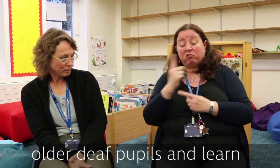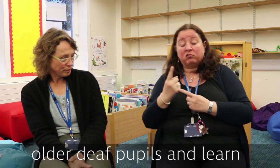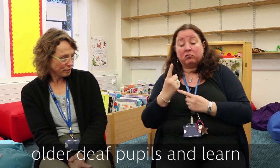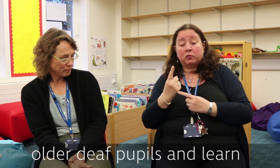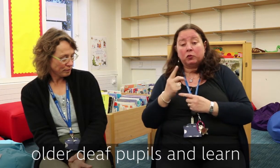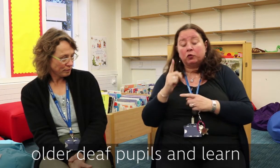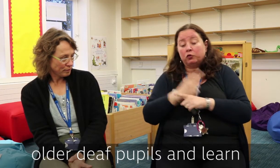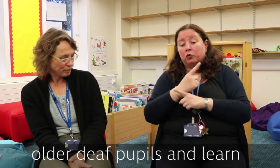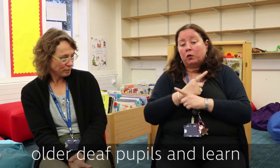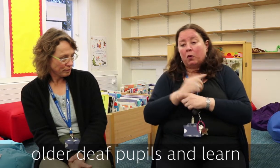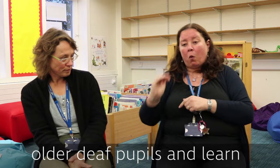Every day is different.